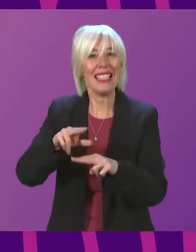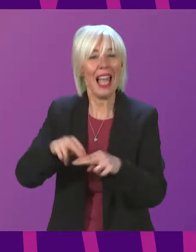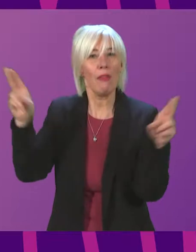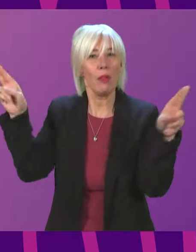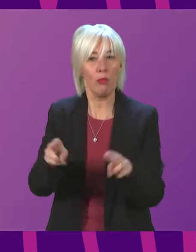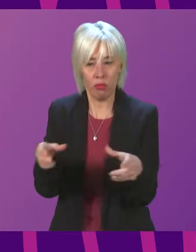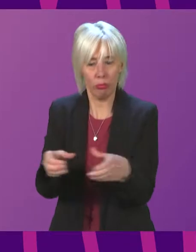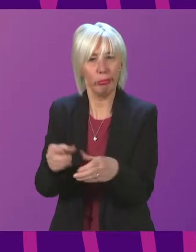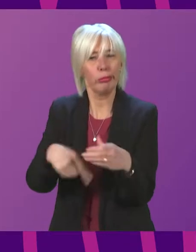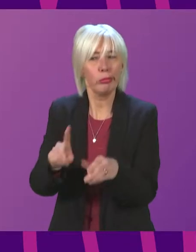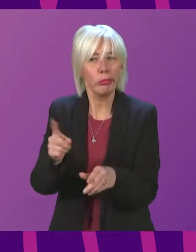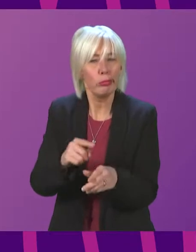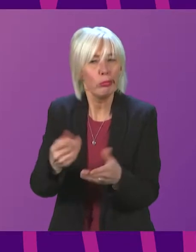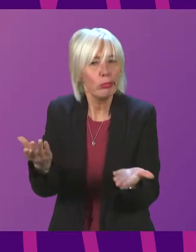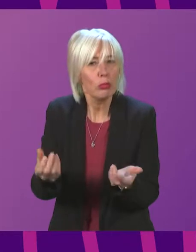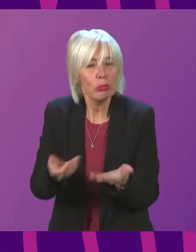McKee.